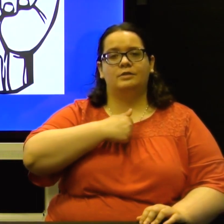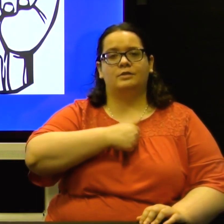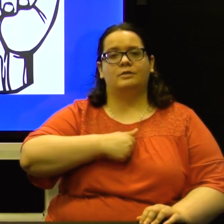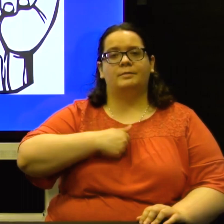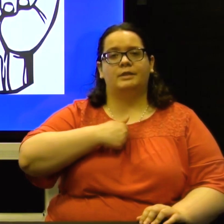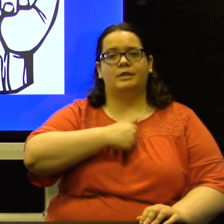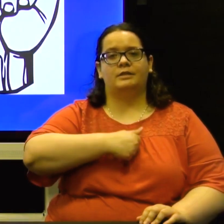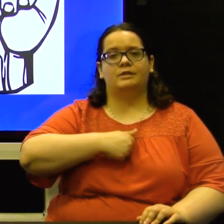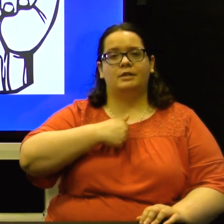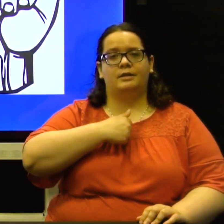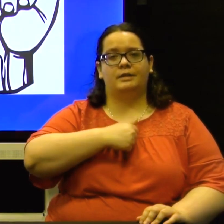circle on my chest. Sorry.